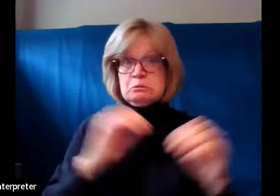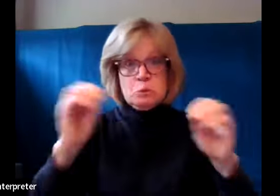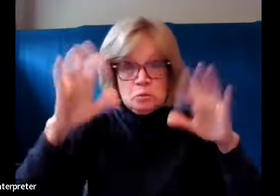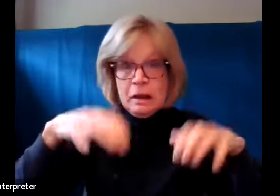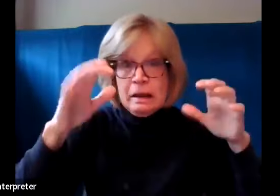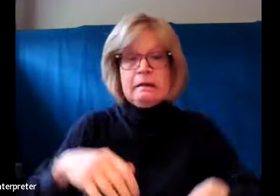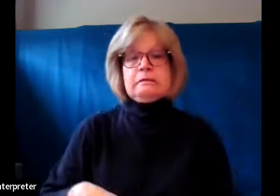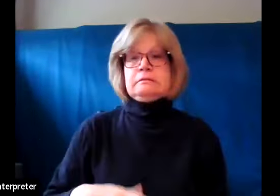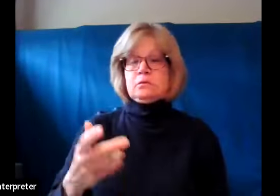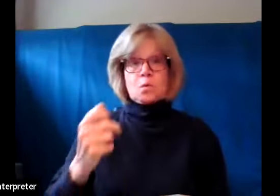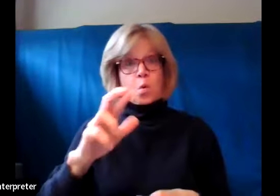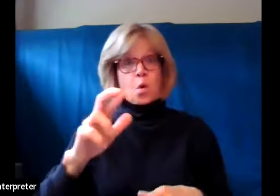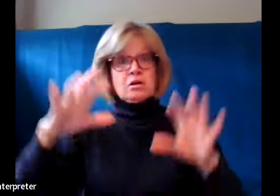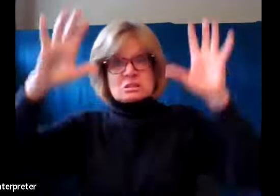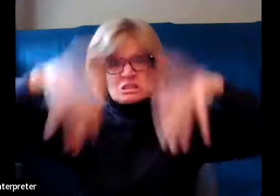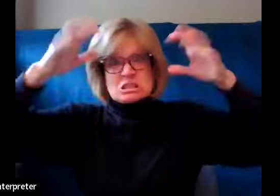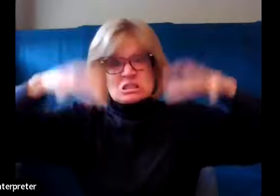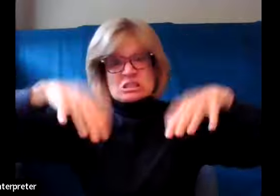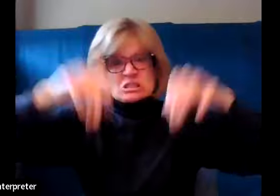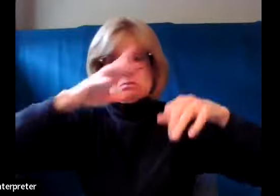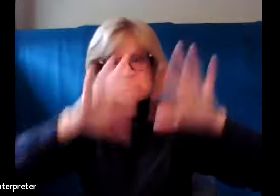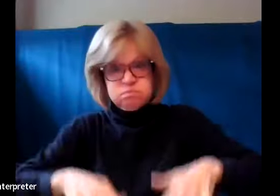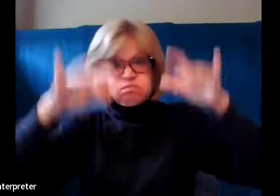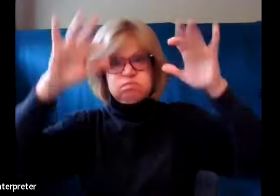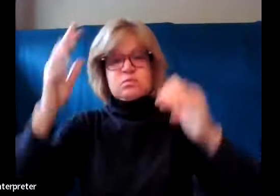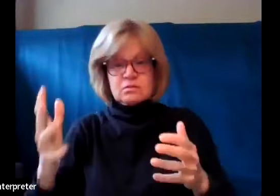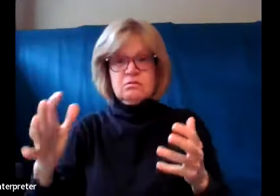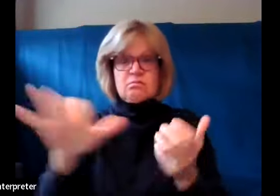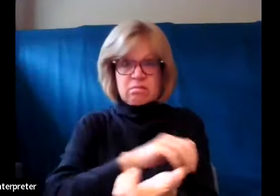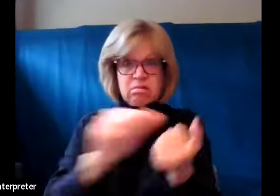storm damage with flooding and loss of life and property.